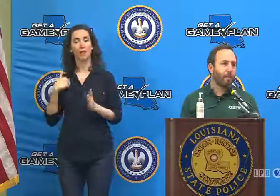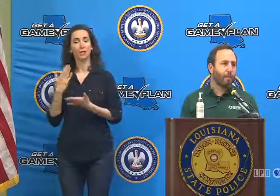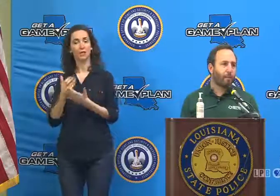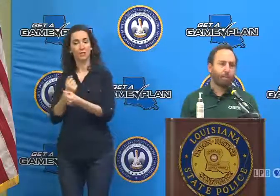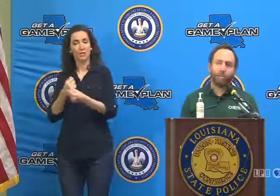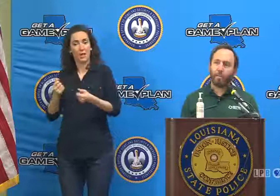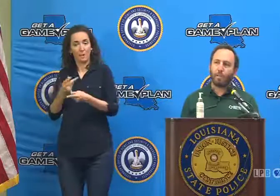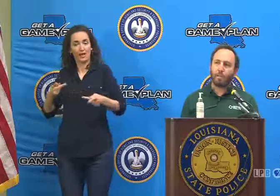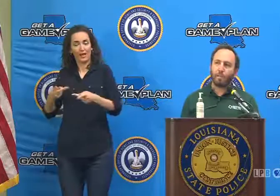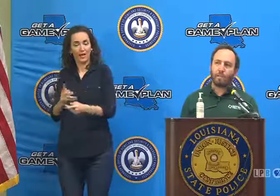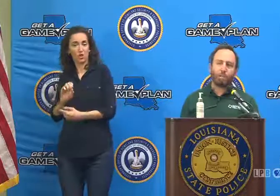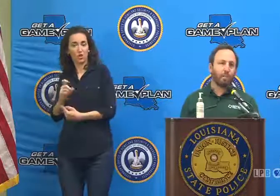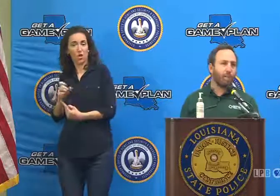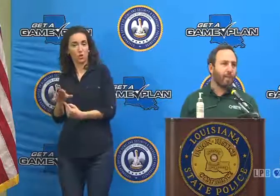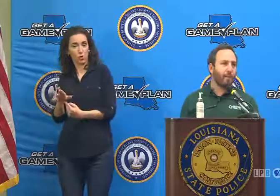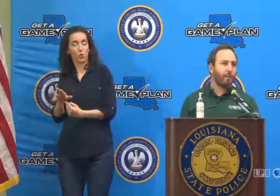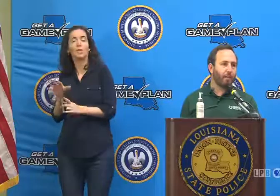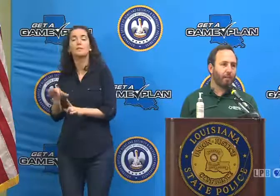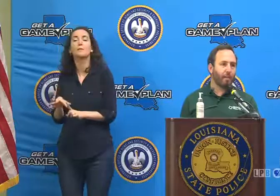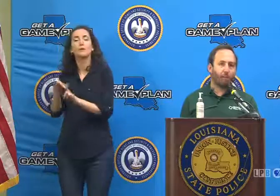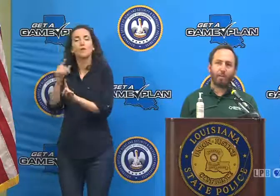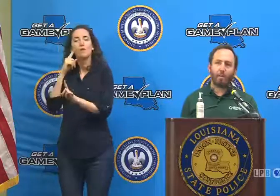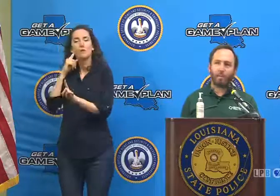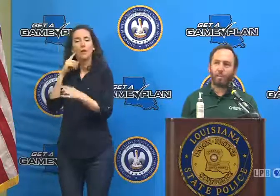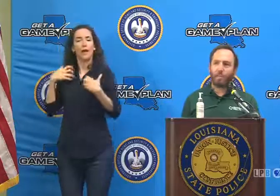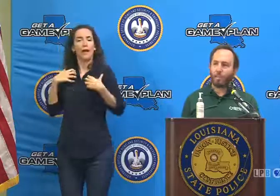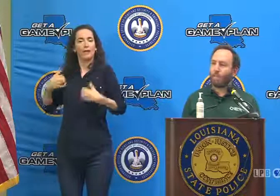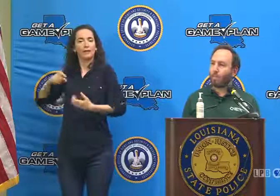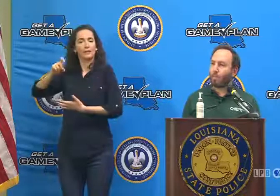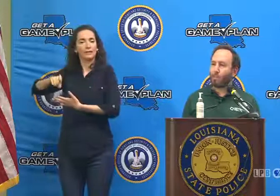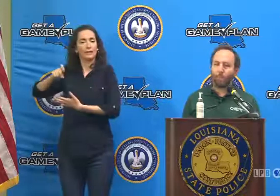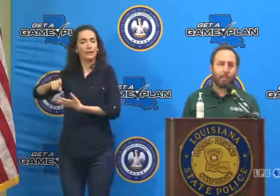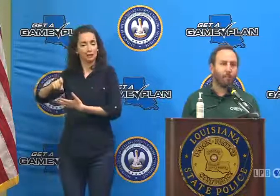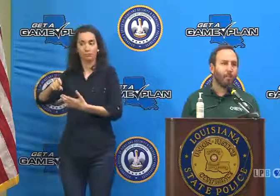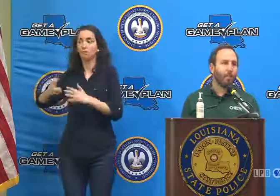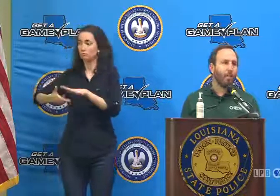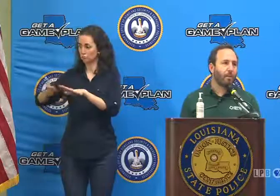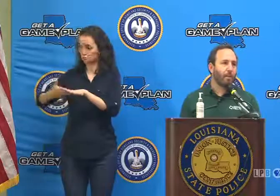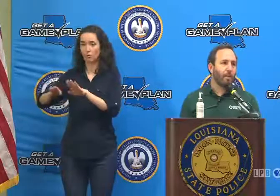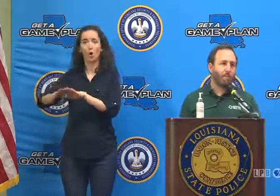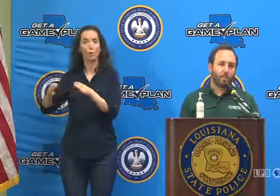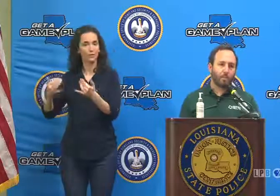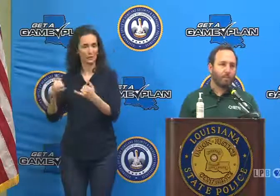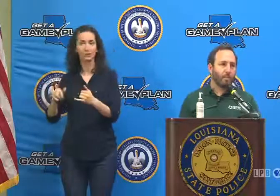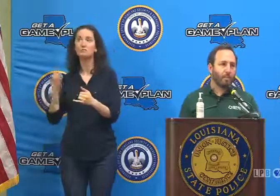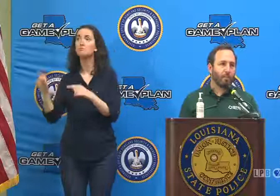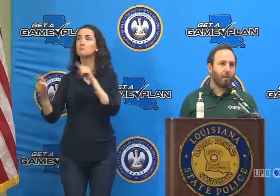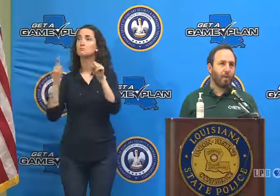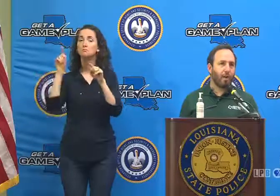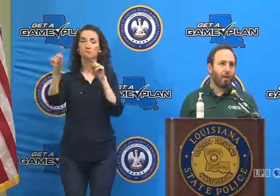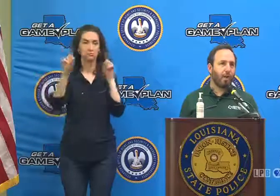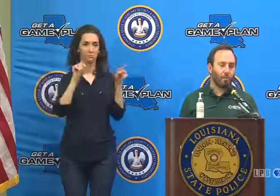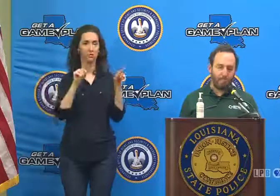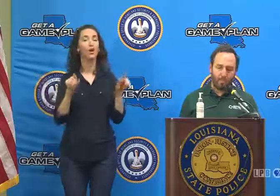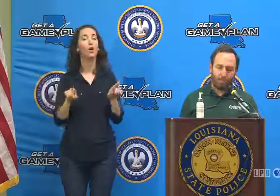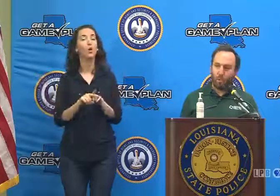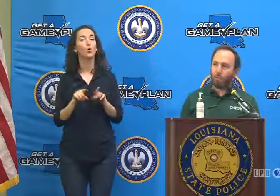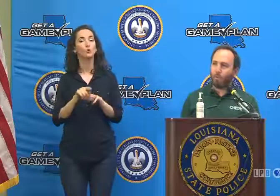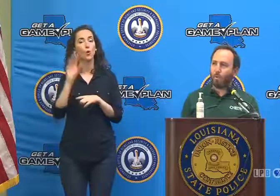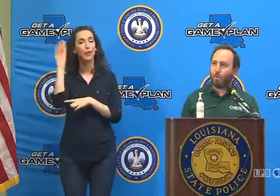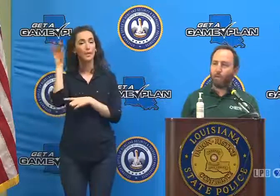up in multiple locations throughout the state. They are open. They're going to continue to be open. EMS services are online.